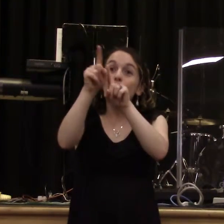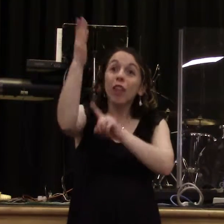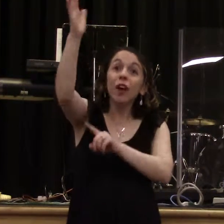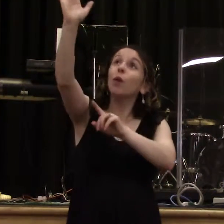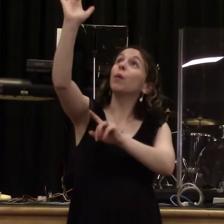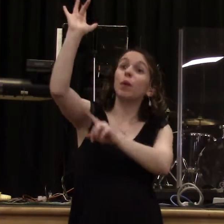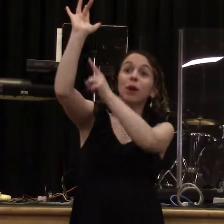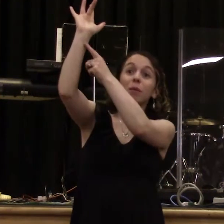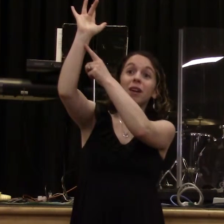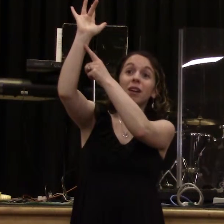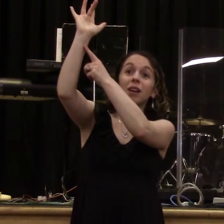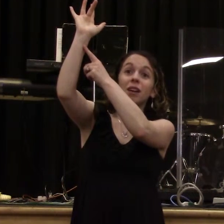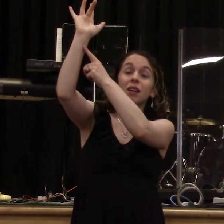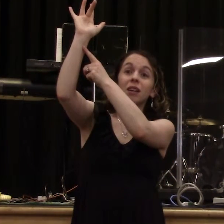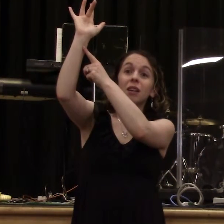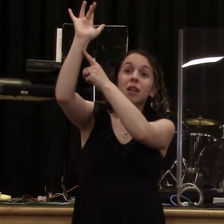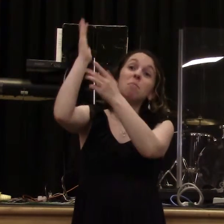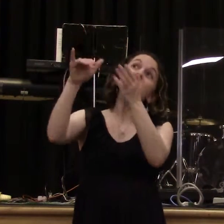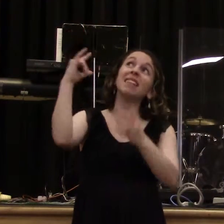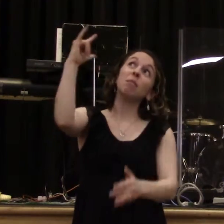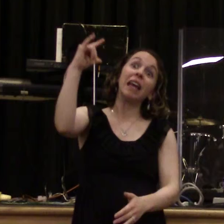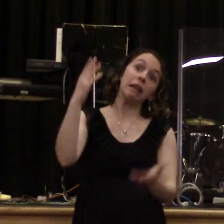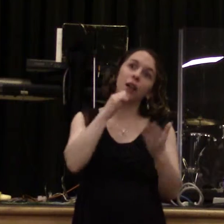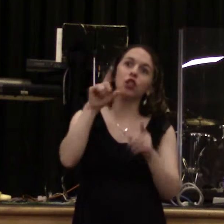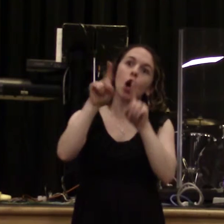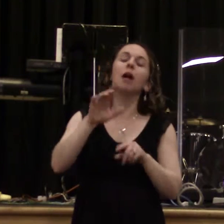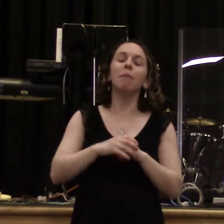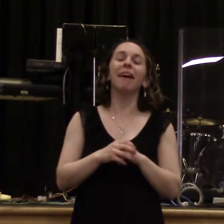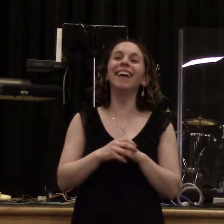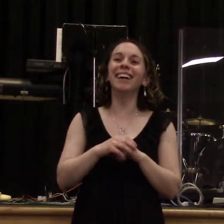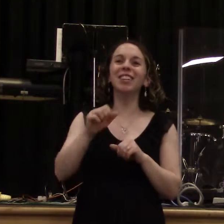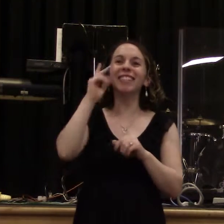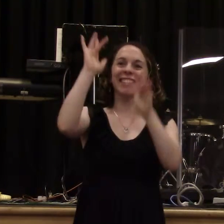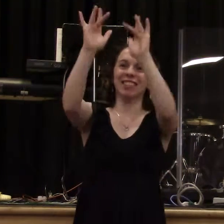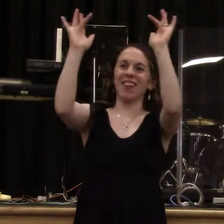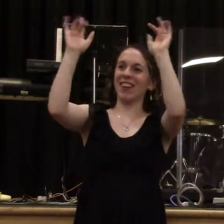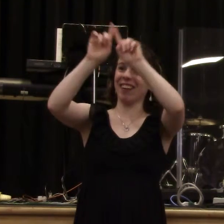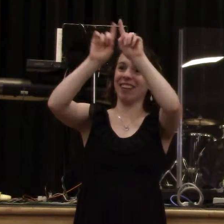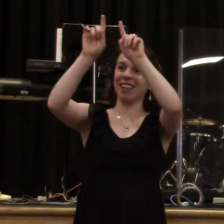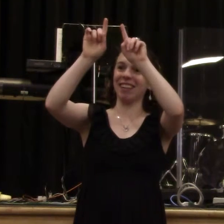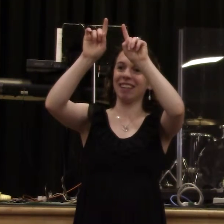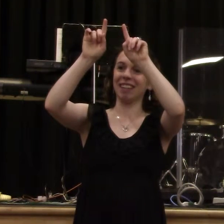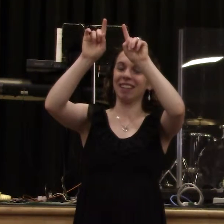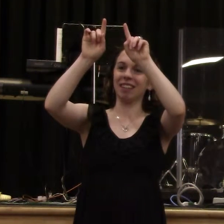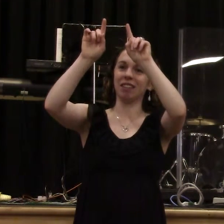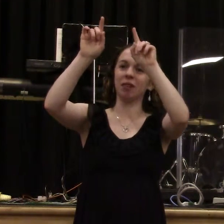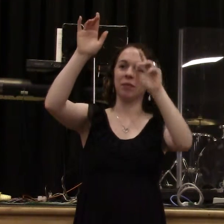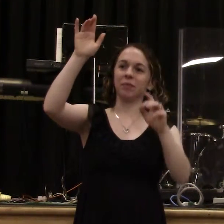it's a planet, not a star, but we call it the morning star anyway. It's shining and it's like really pretty. It's almost like a diamond, you